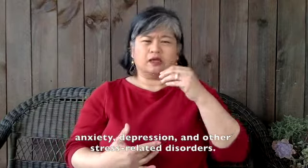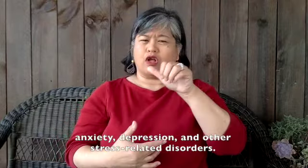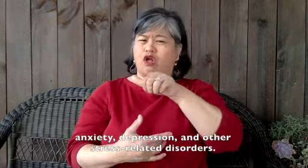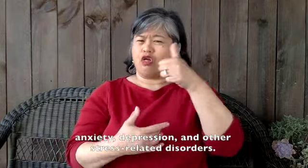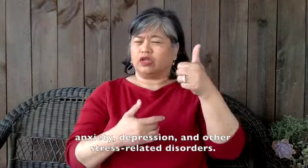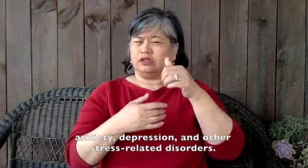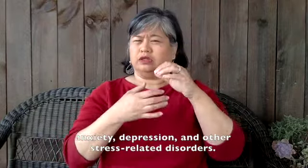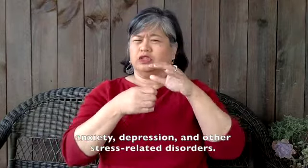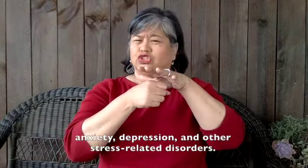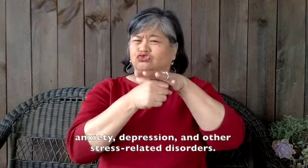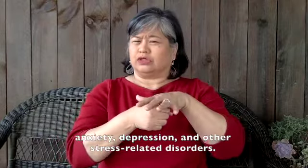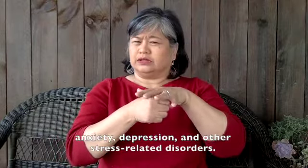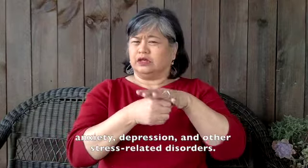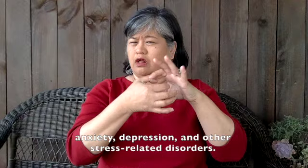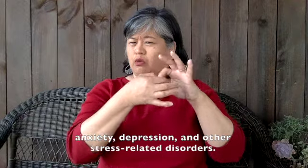and other stress-related disorders.